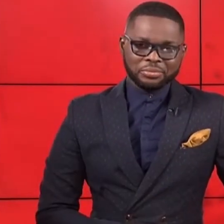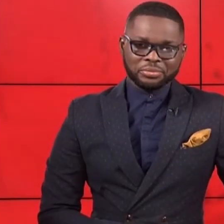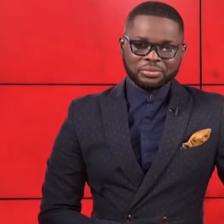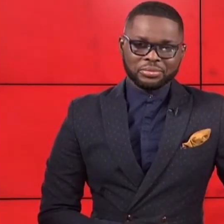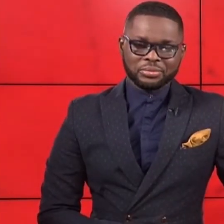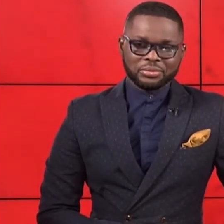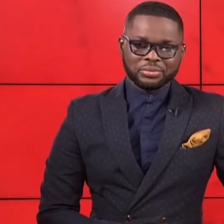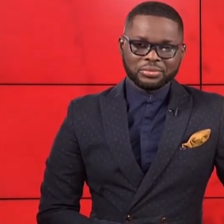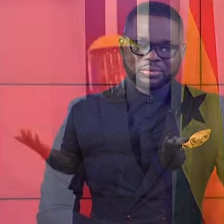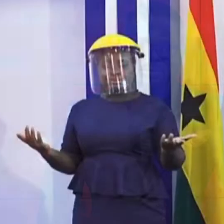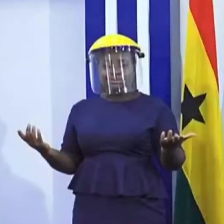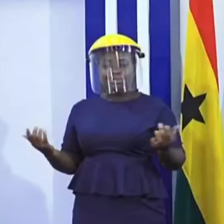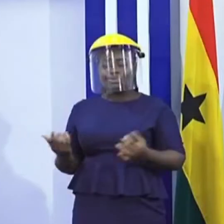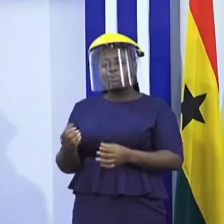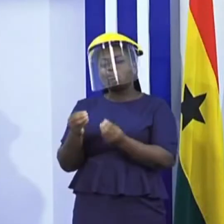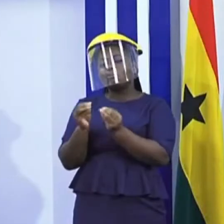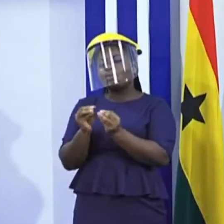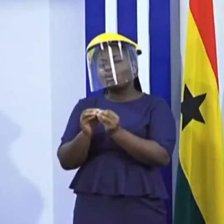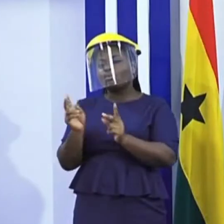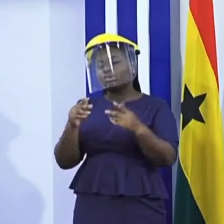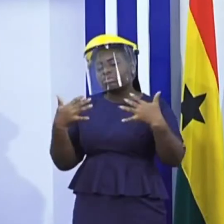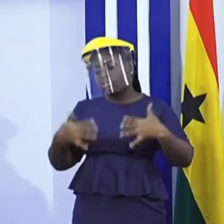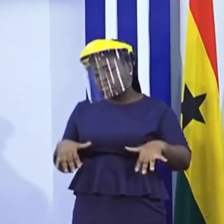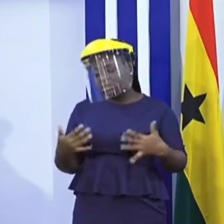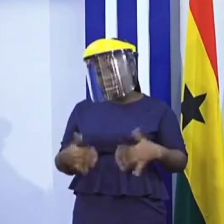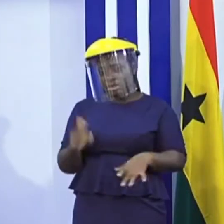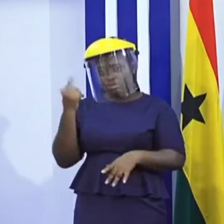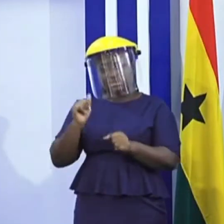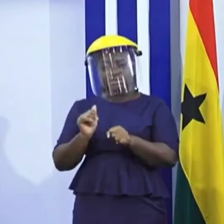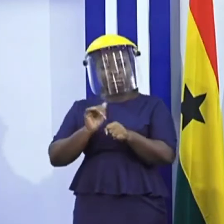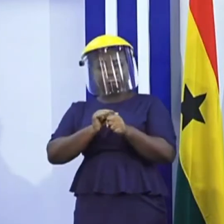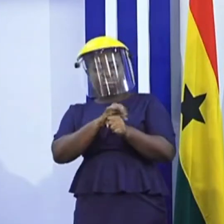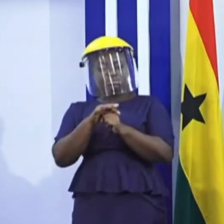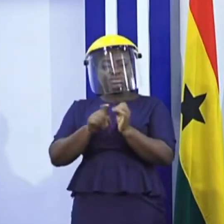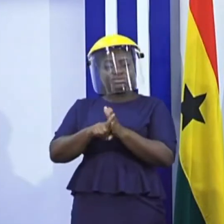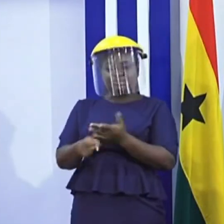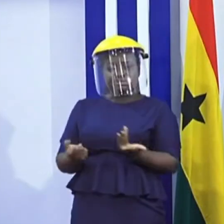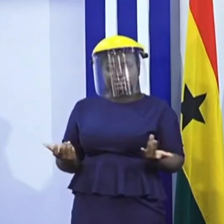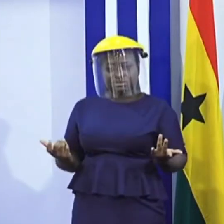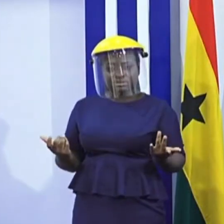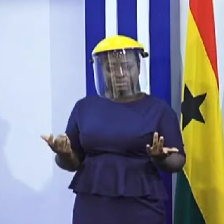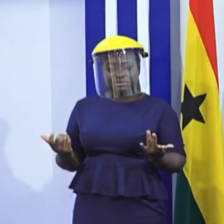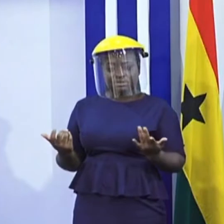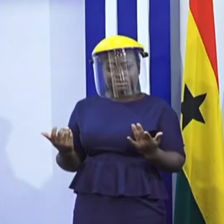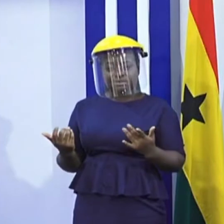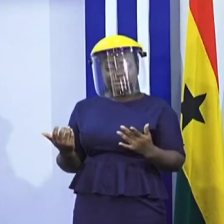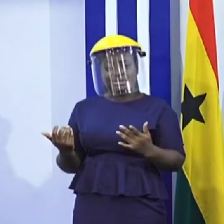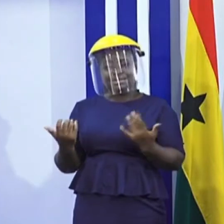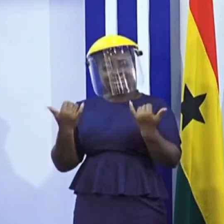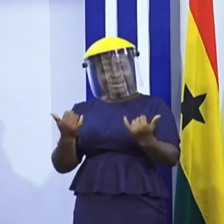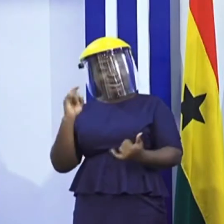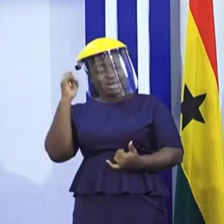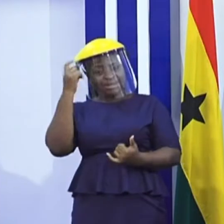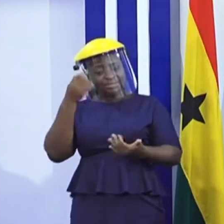sector. A stating effect of the COVID-19 on the sector. Government